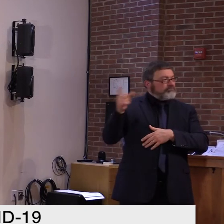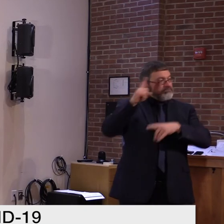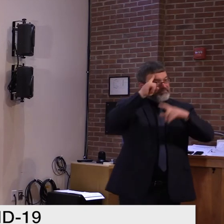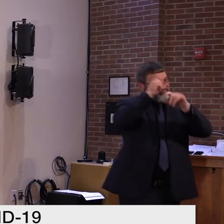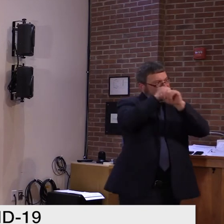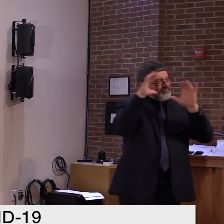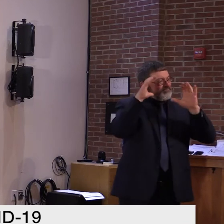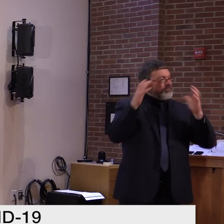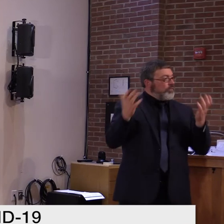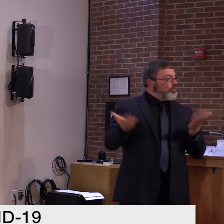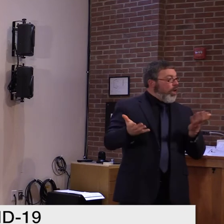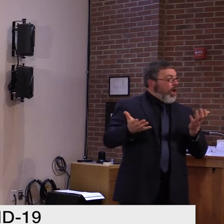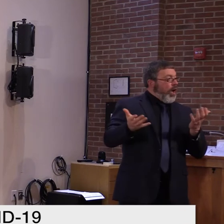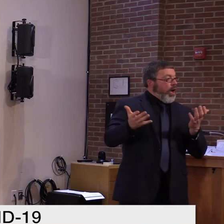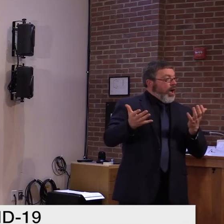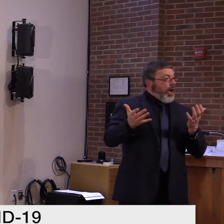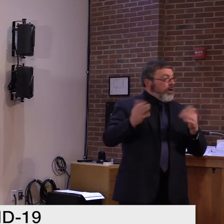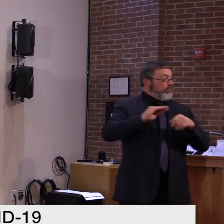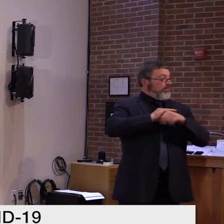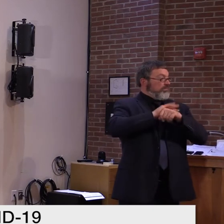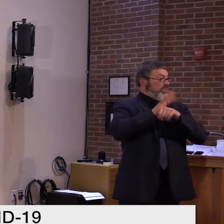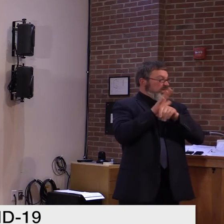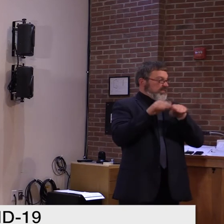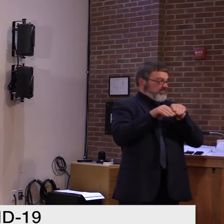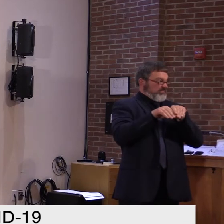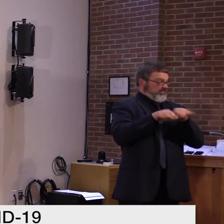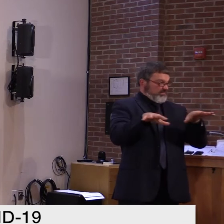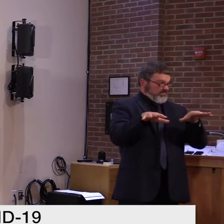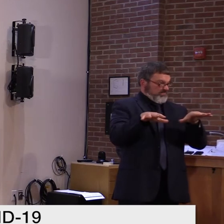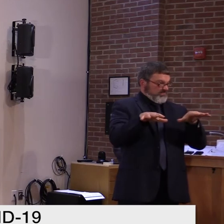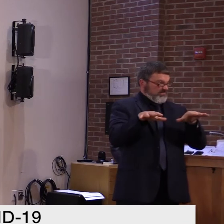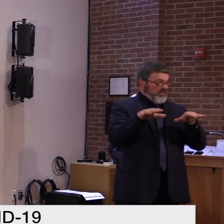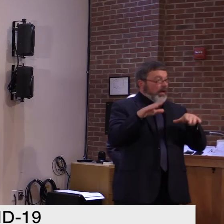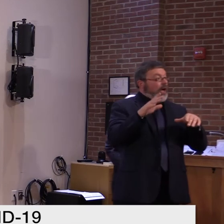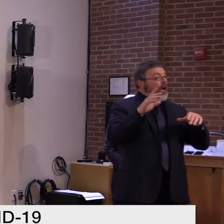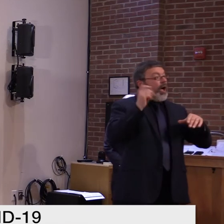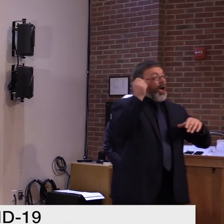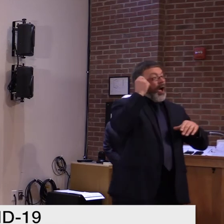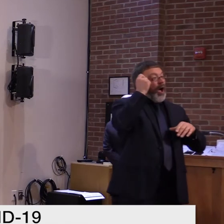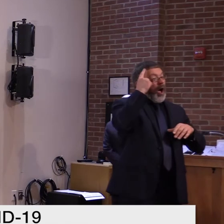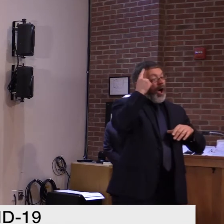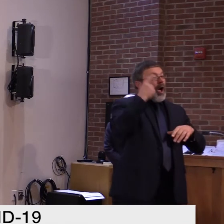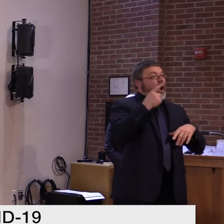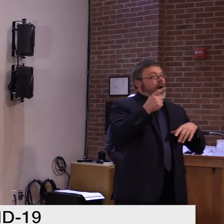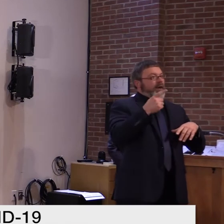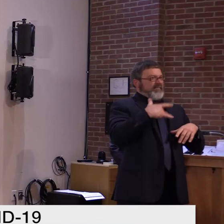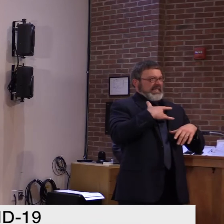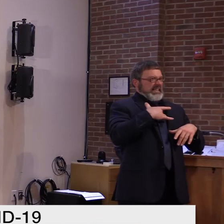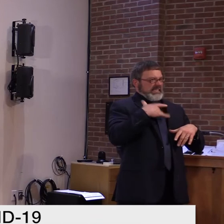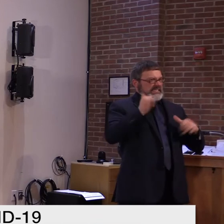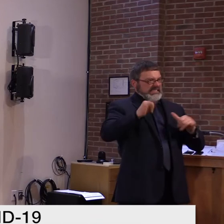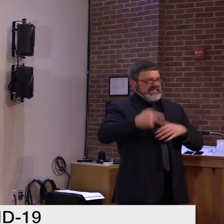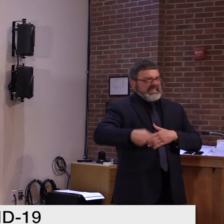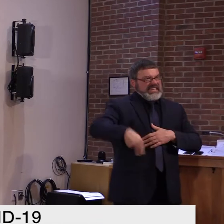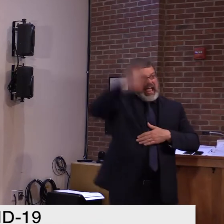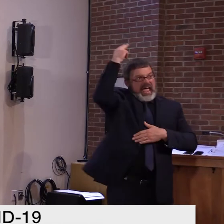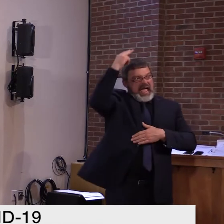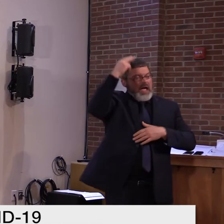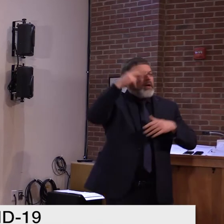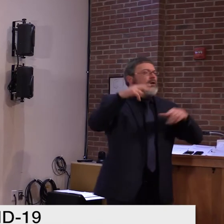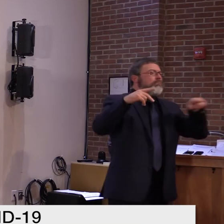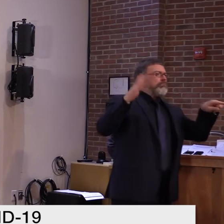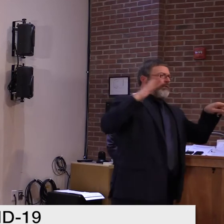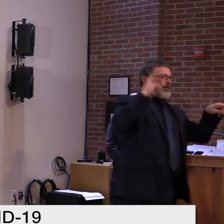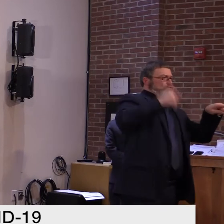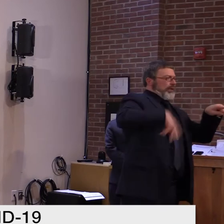capacity to catch it all? No, I think that in the very, very early, March, April, yes. Uh, that was a definite